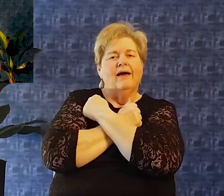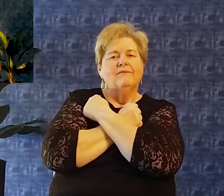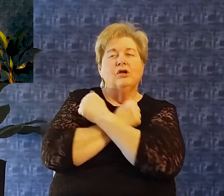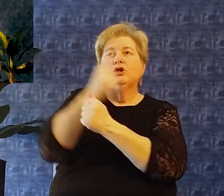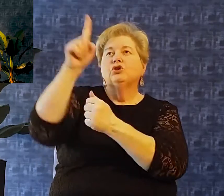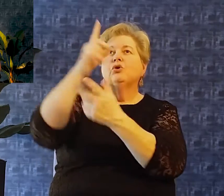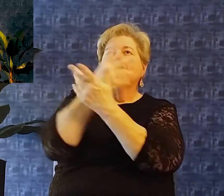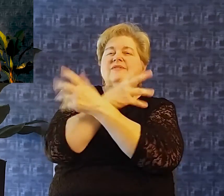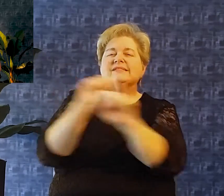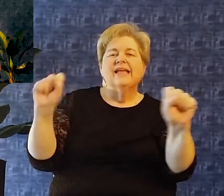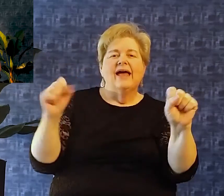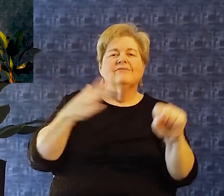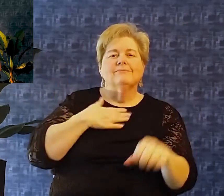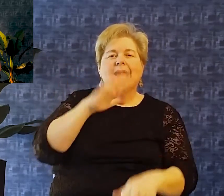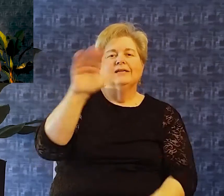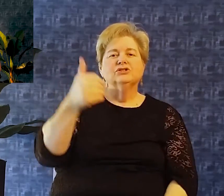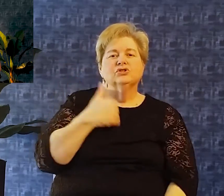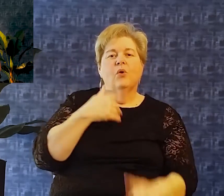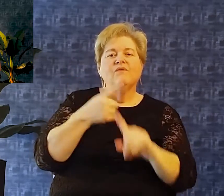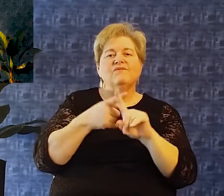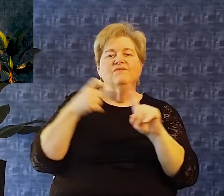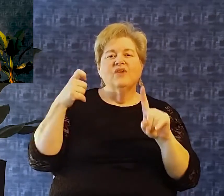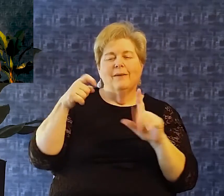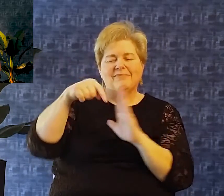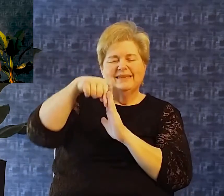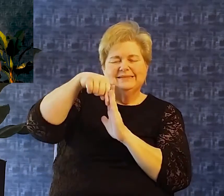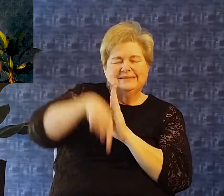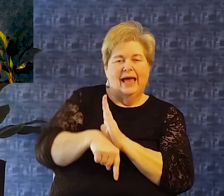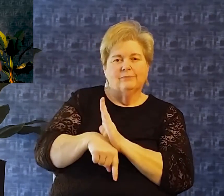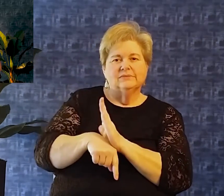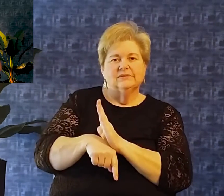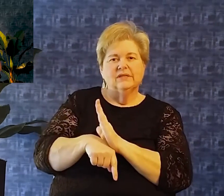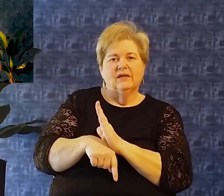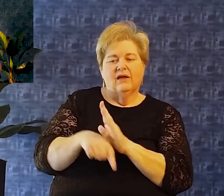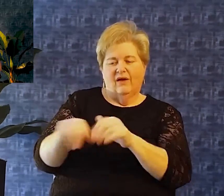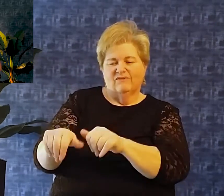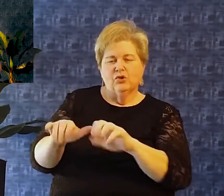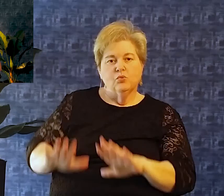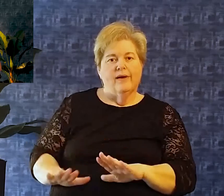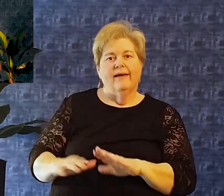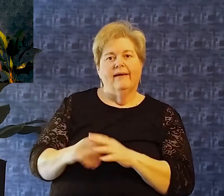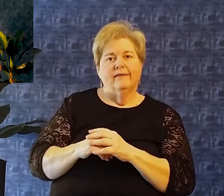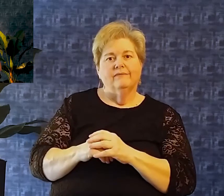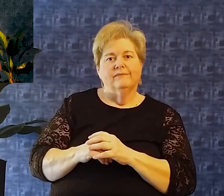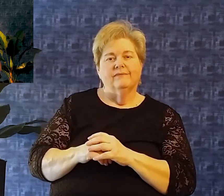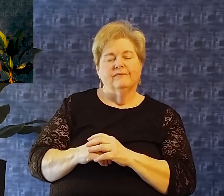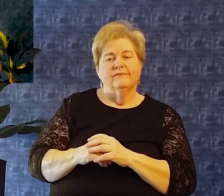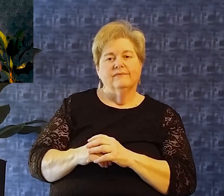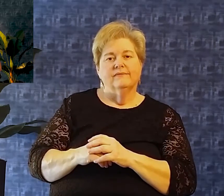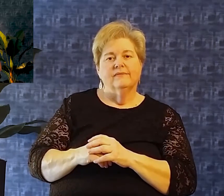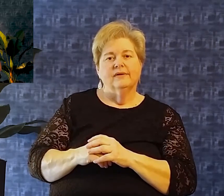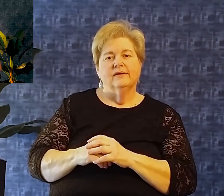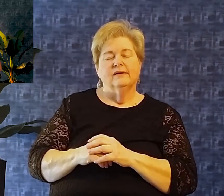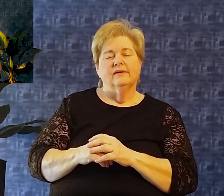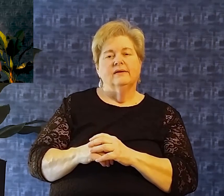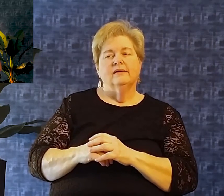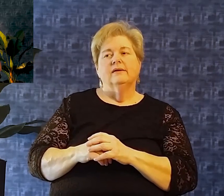You have delivered my soul from the depths of sheol Now we see here that